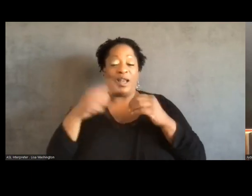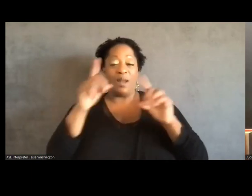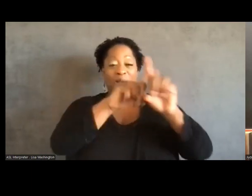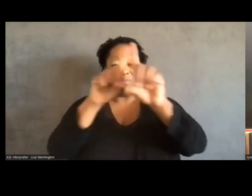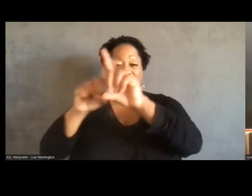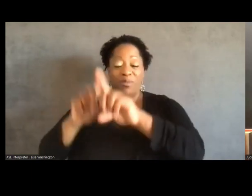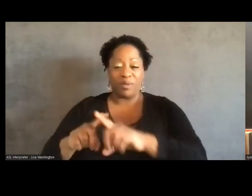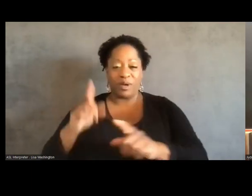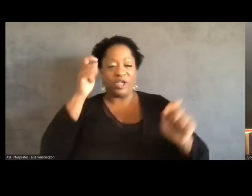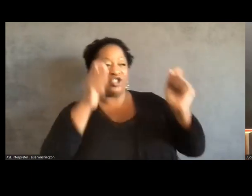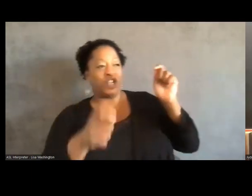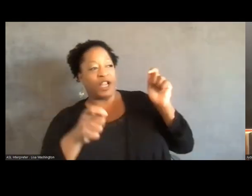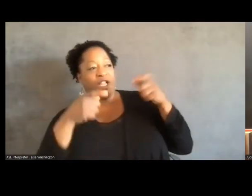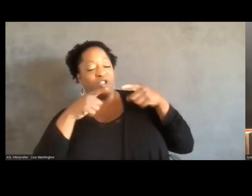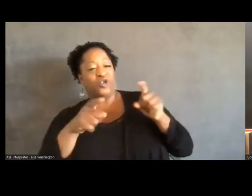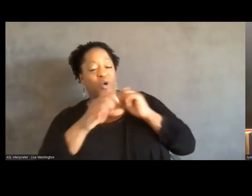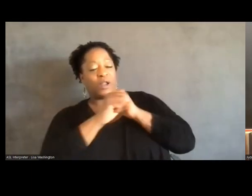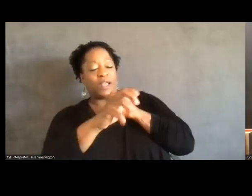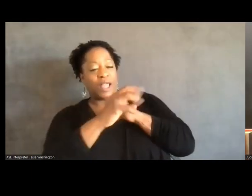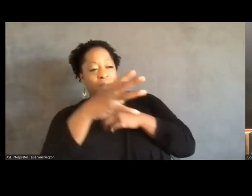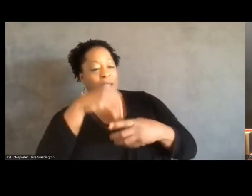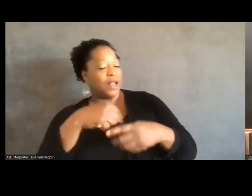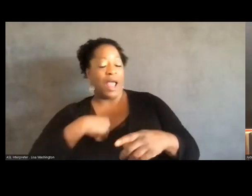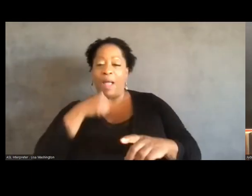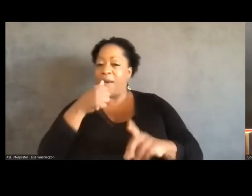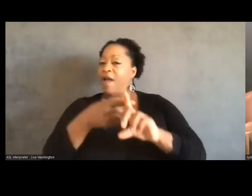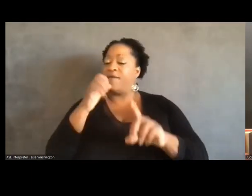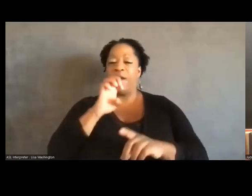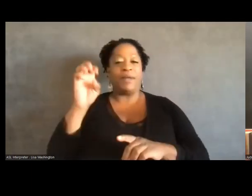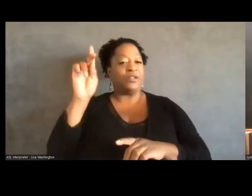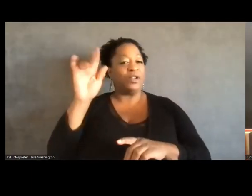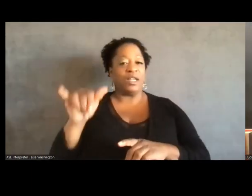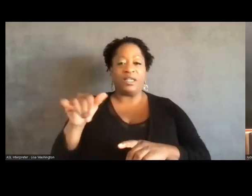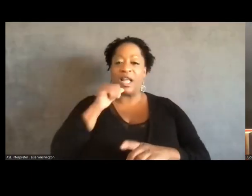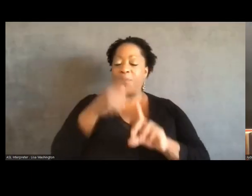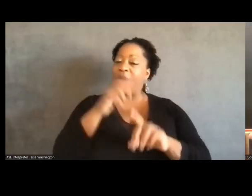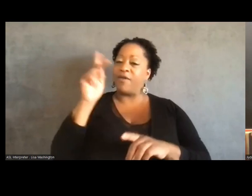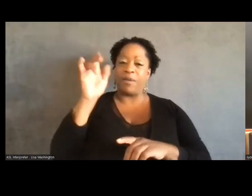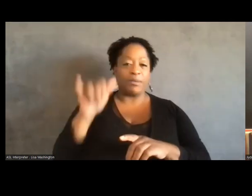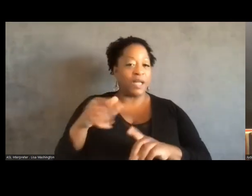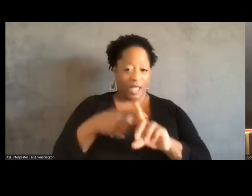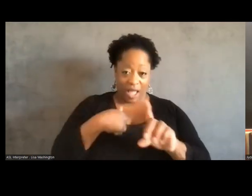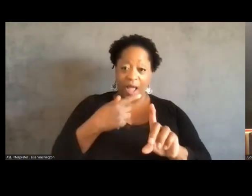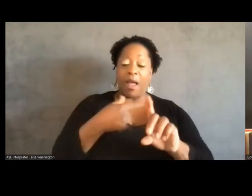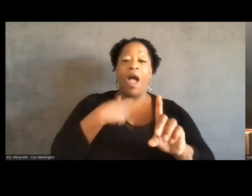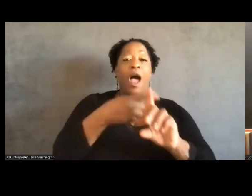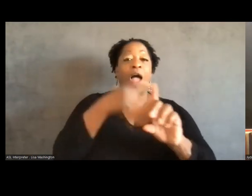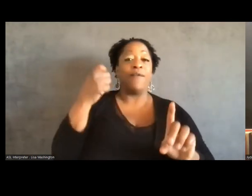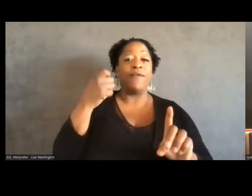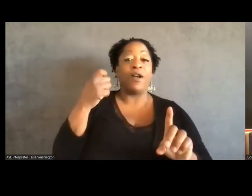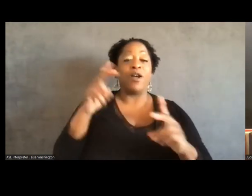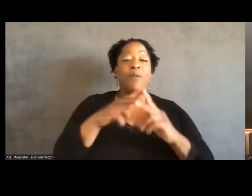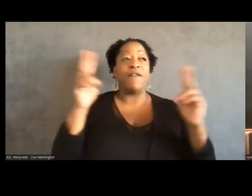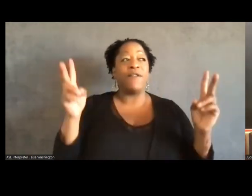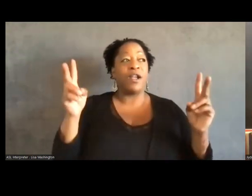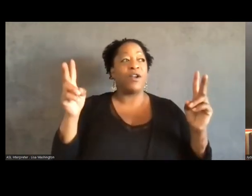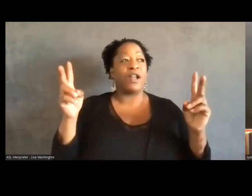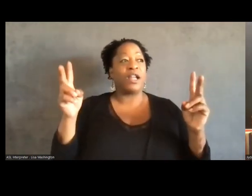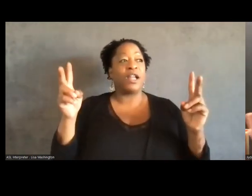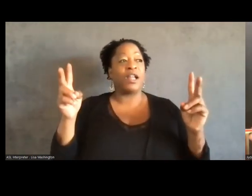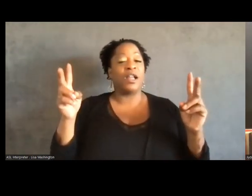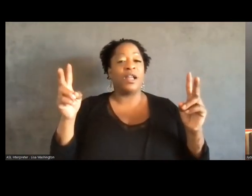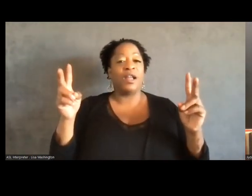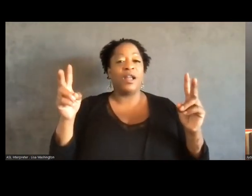campaign. I feel like, you know, I'm not from Eastern Kentucky. I'm not from Kentucky. I'm actually from a very, uh, like one of the